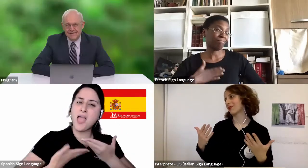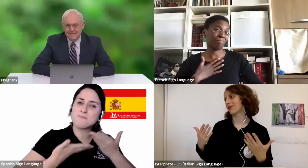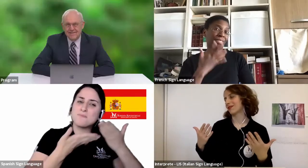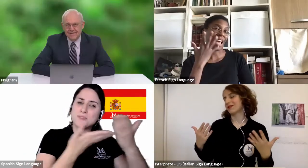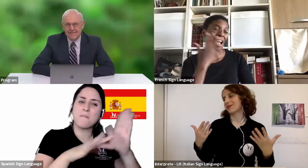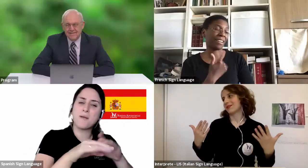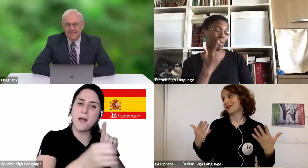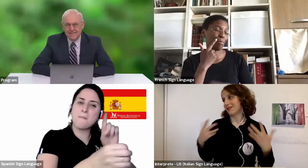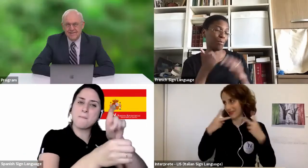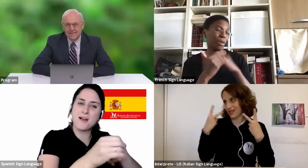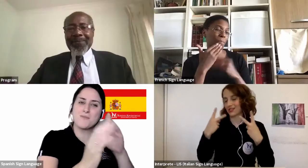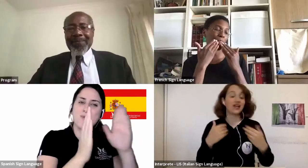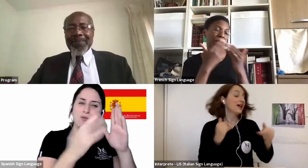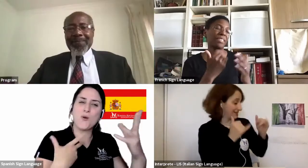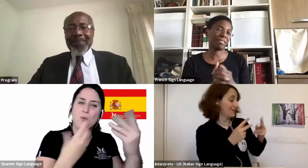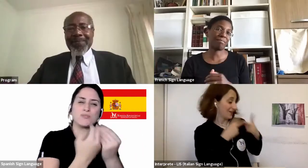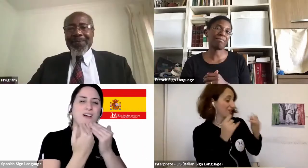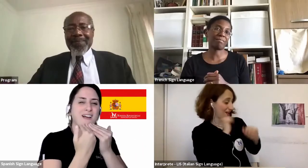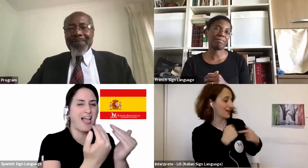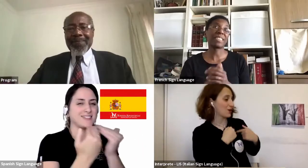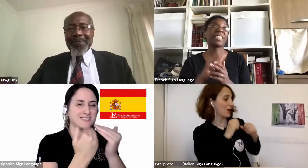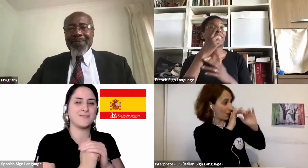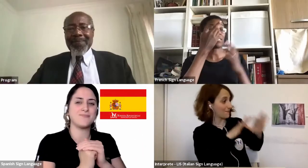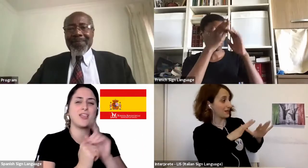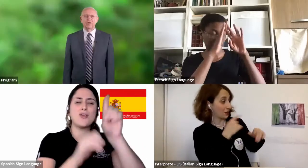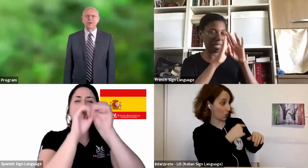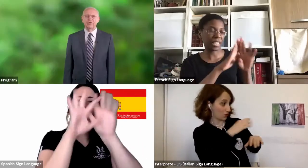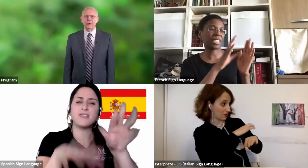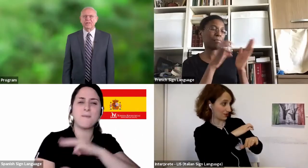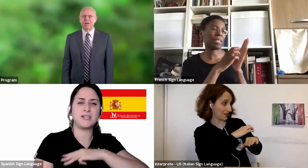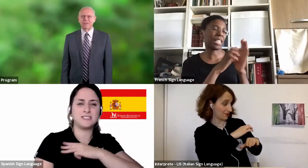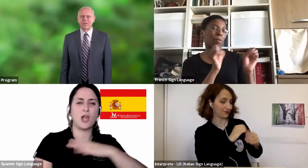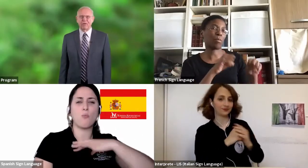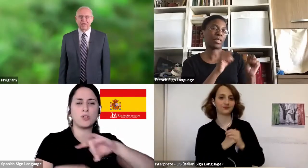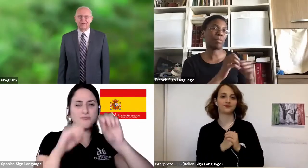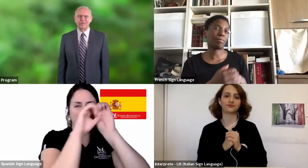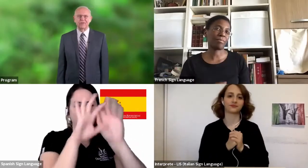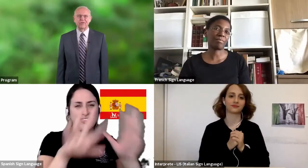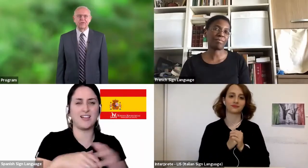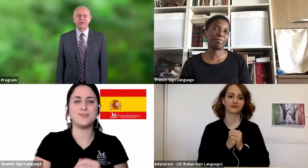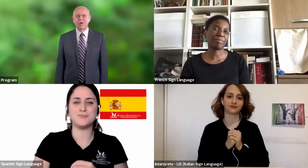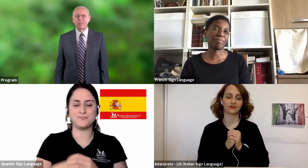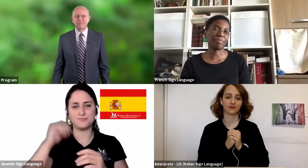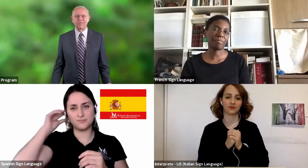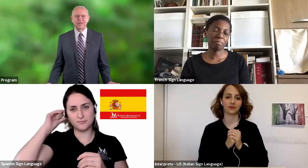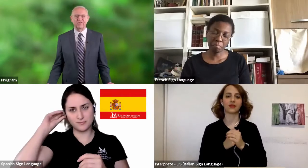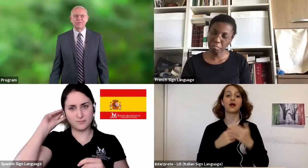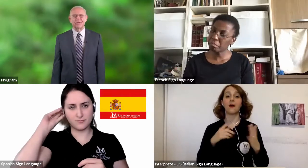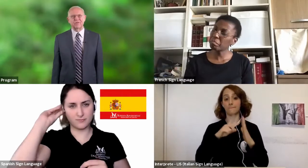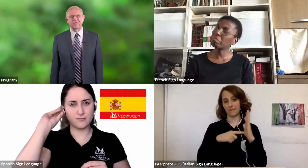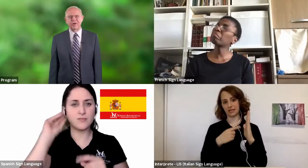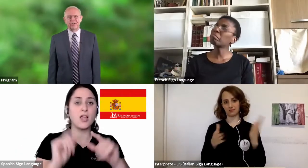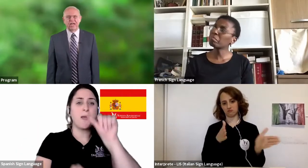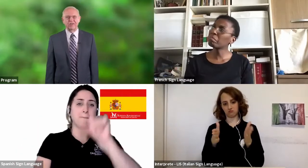God bless this ministry. Thank you. During the past several months, we have all been faced